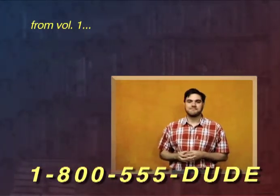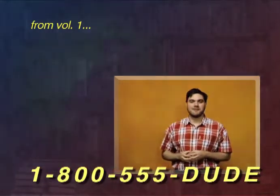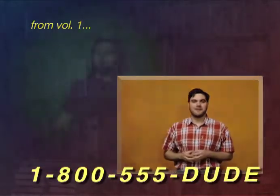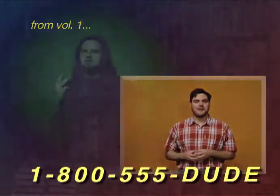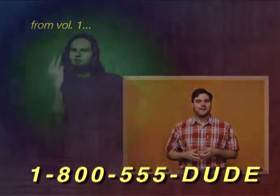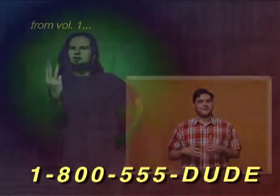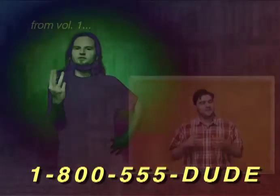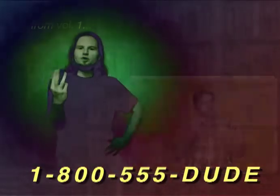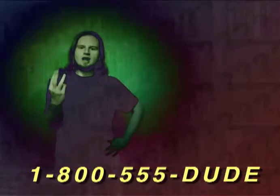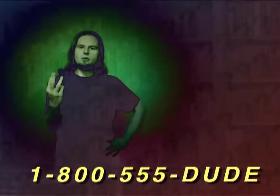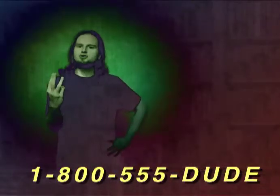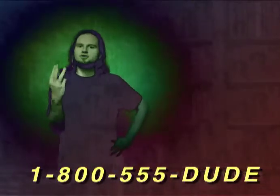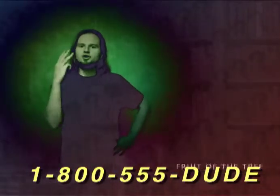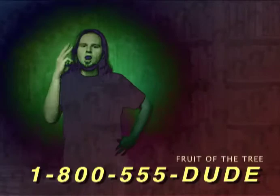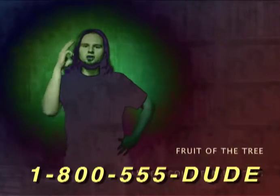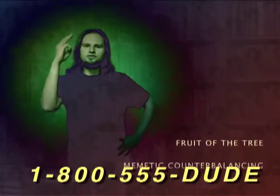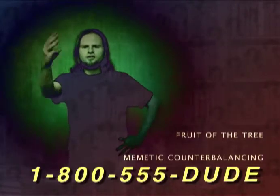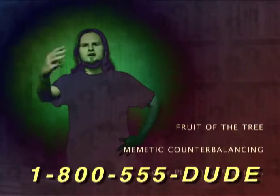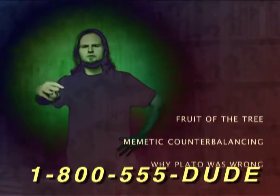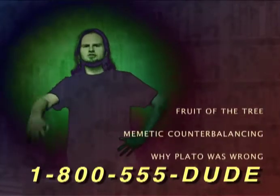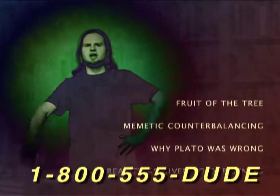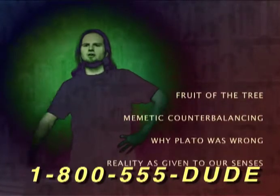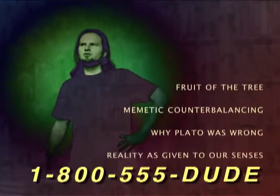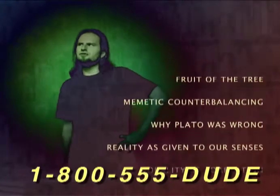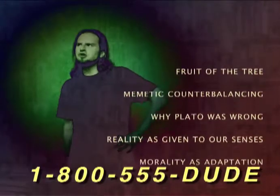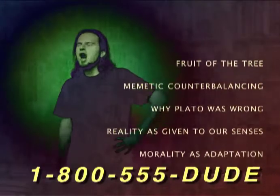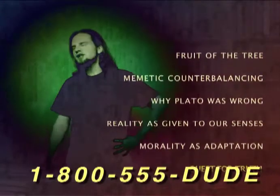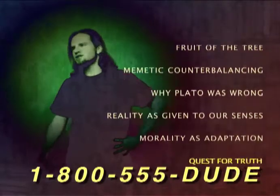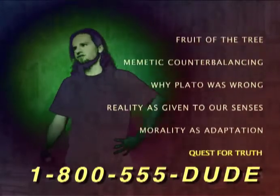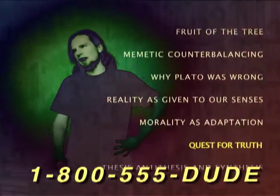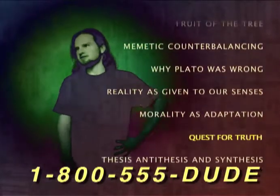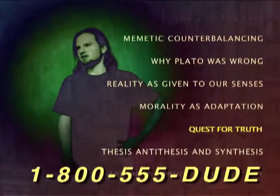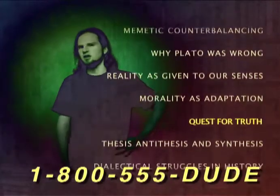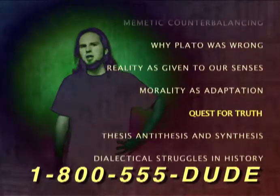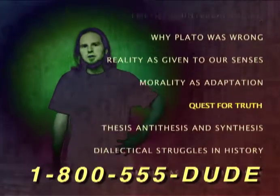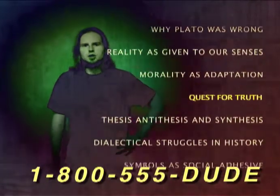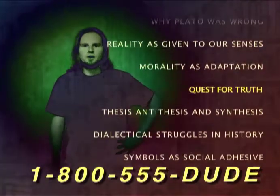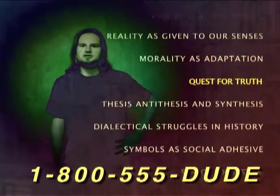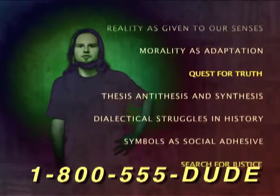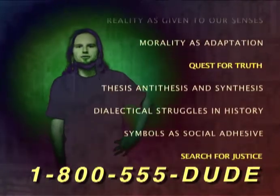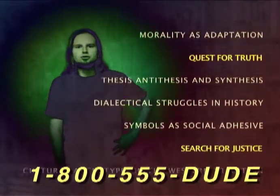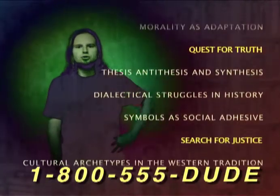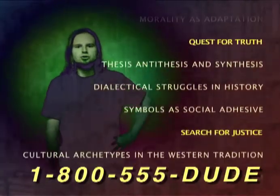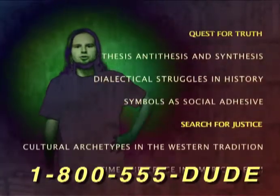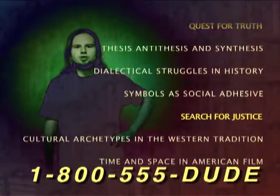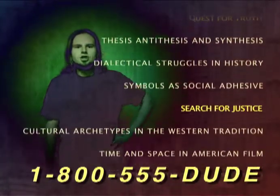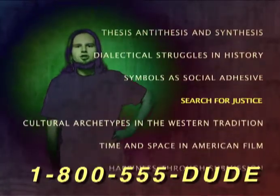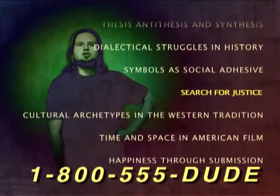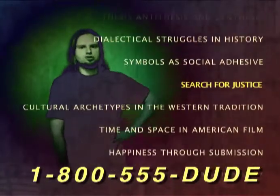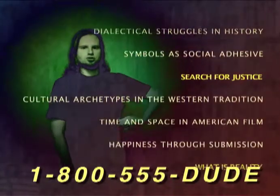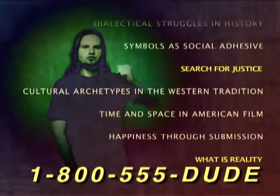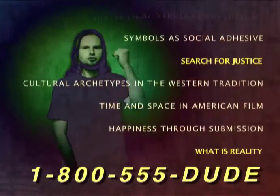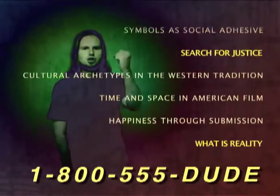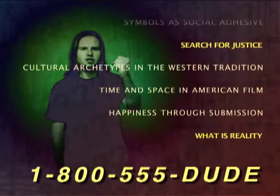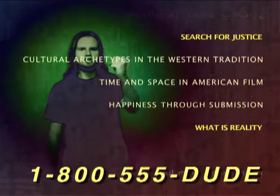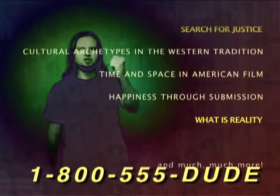You'll get three full hours of Garth's favorite tales philosophizing, the quest for truth, the search for justice.